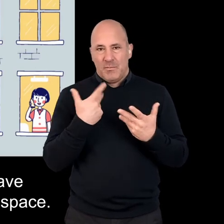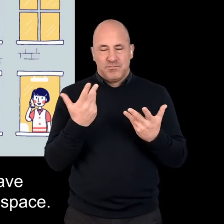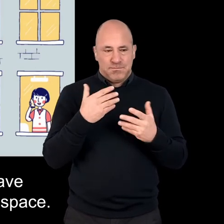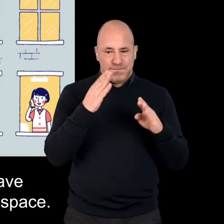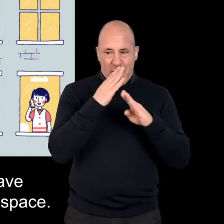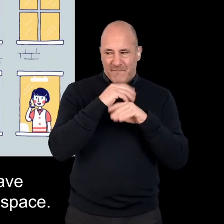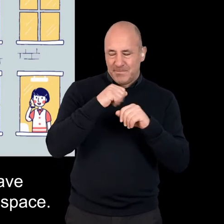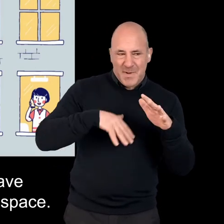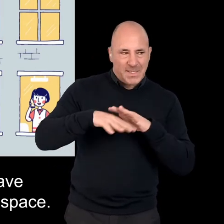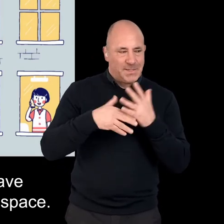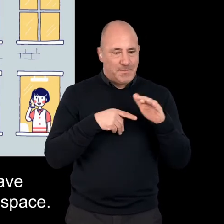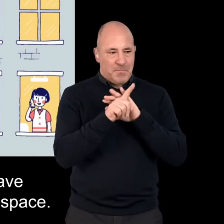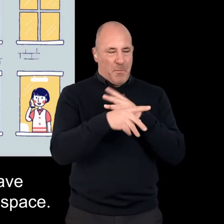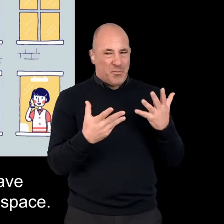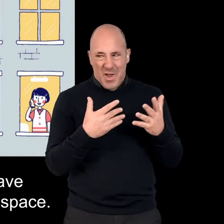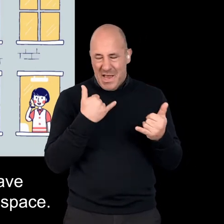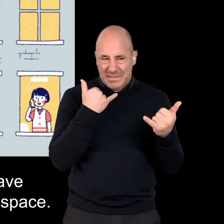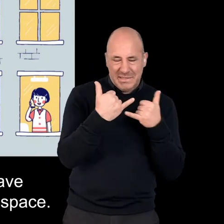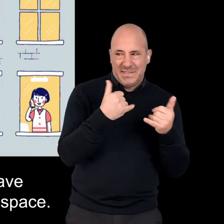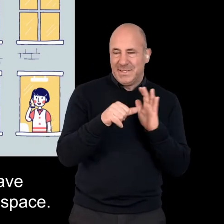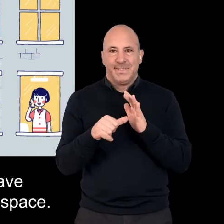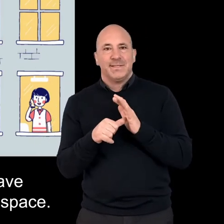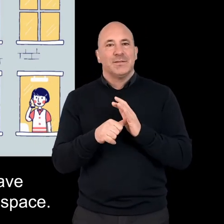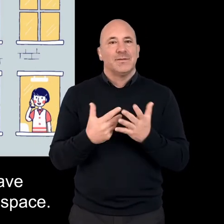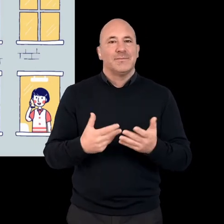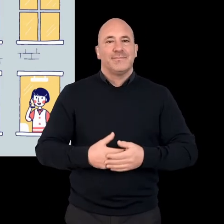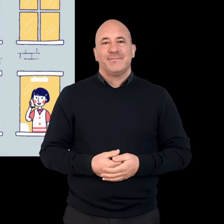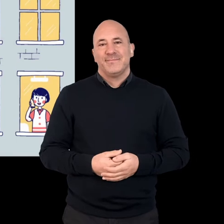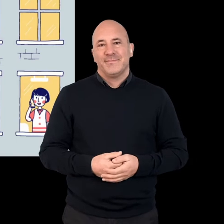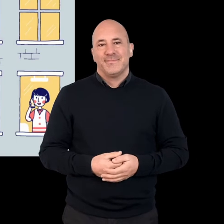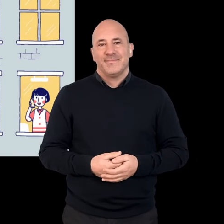possibility to hold those conversations in the private space.